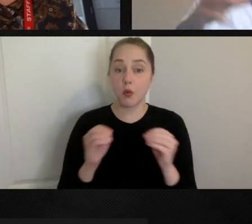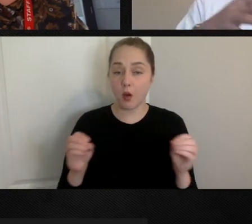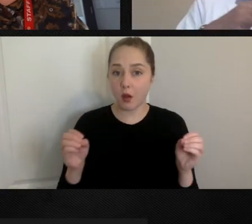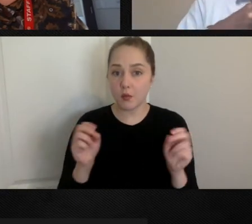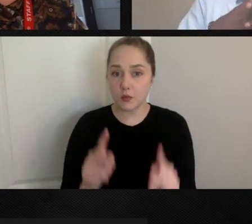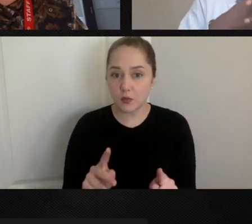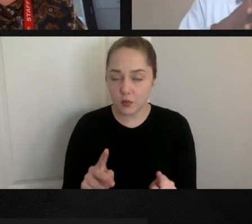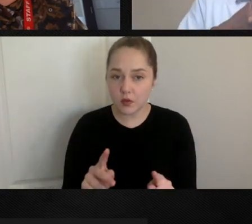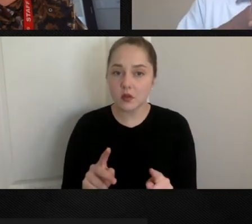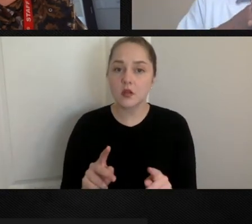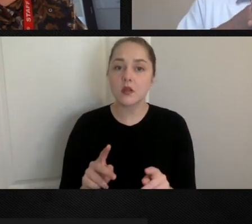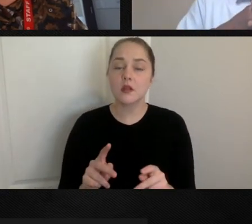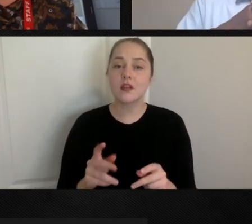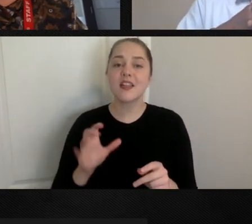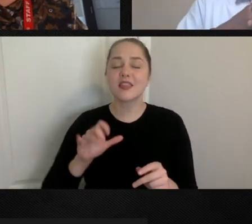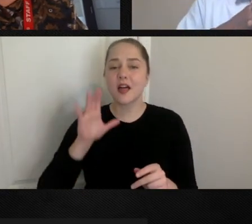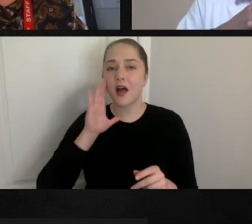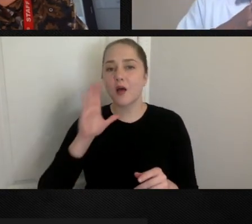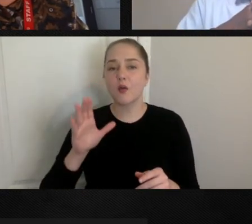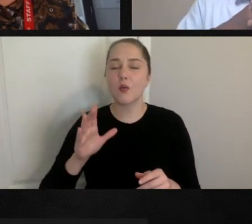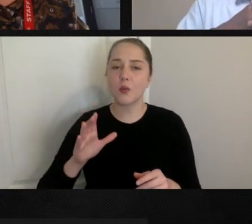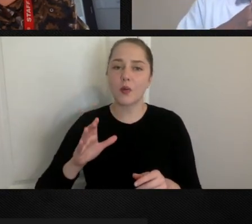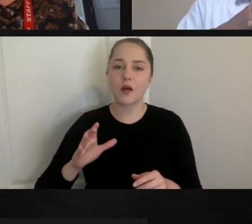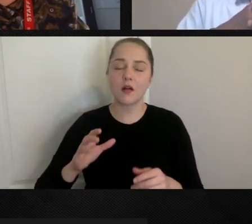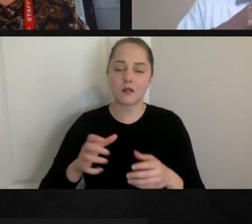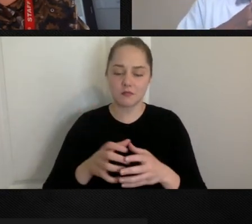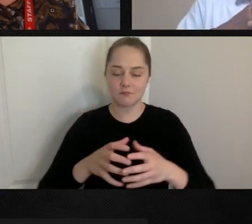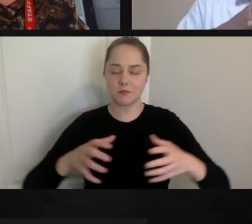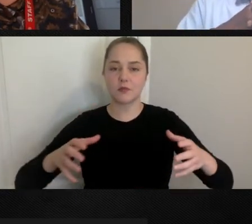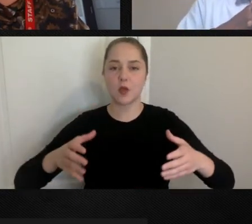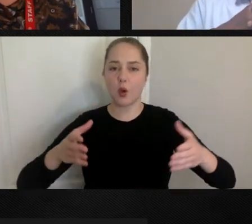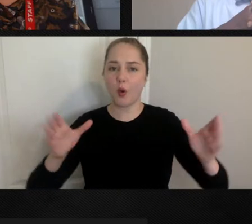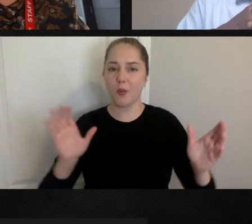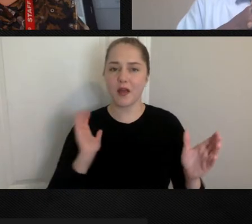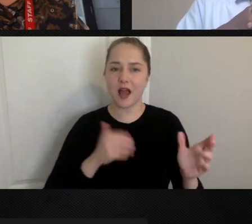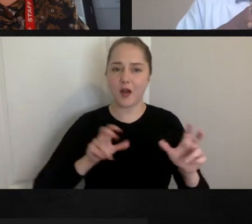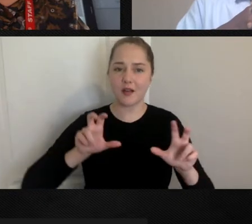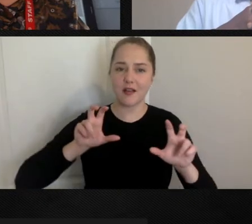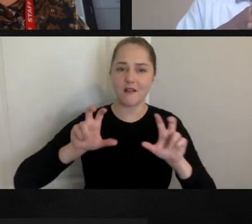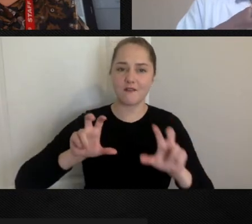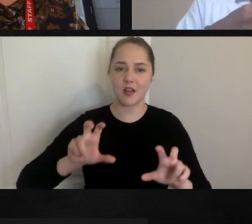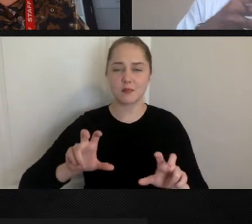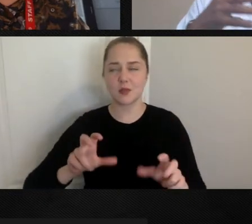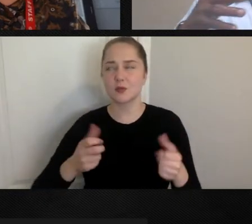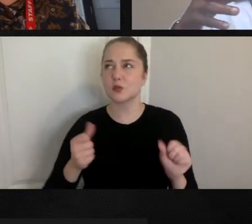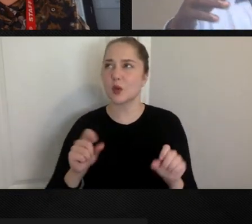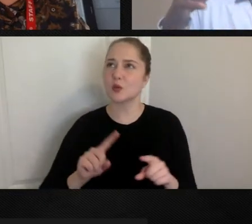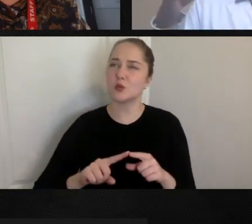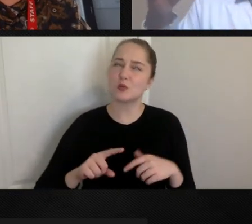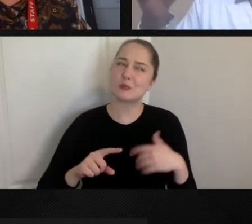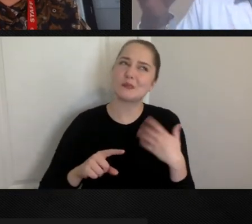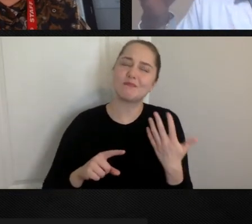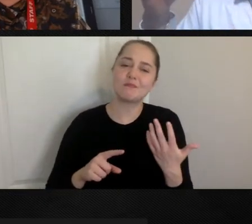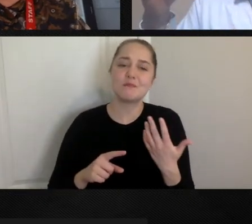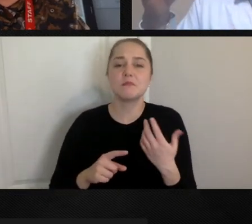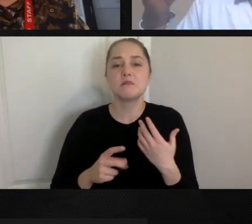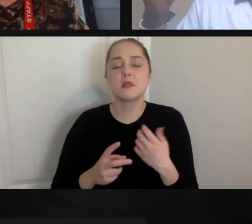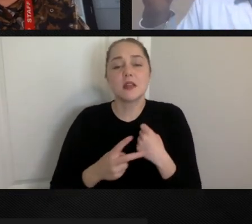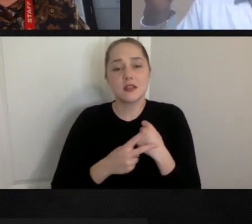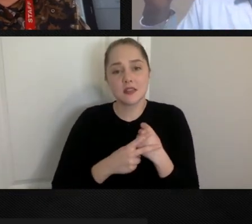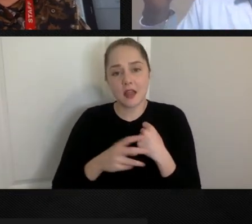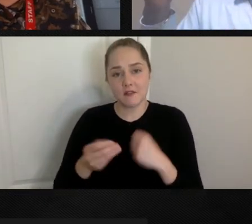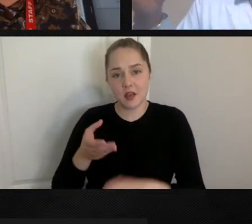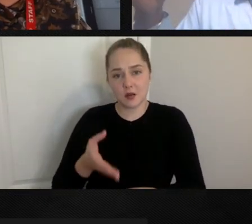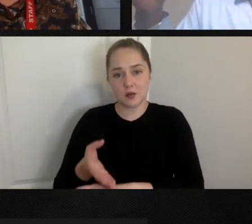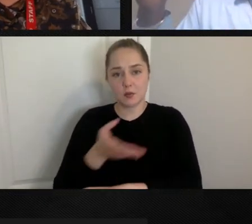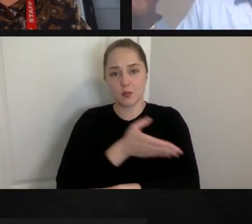to maximize our investment in trying to save and improve the